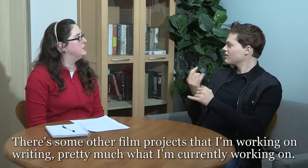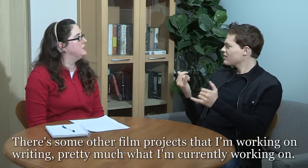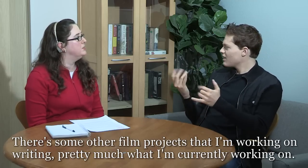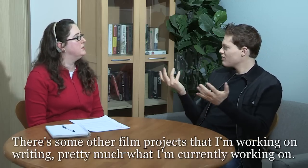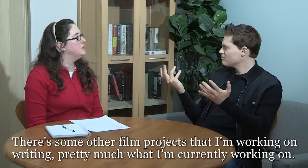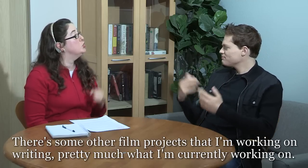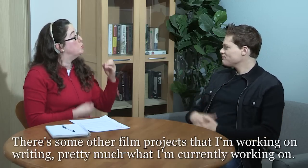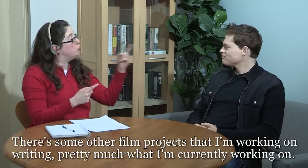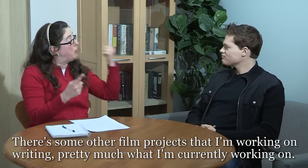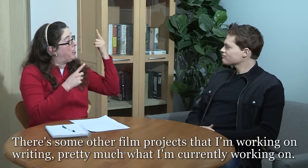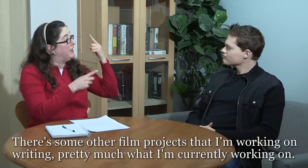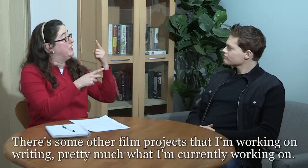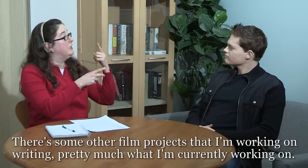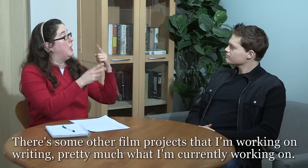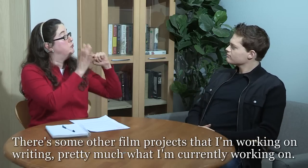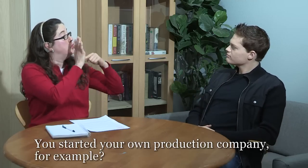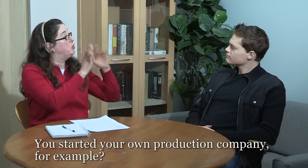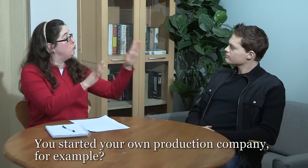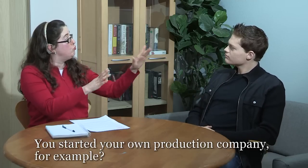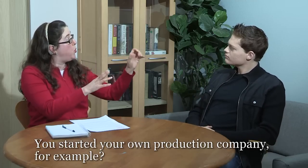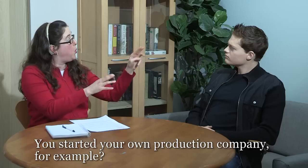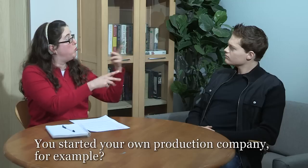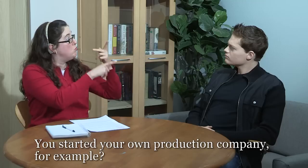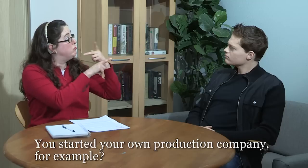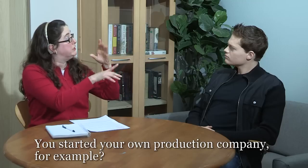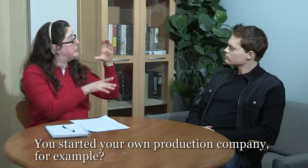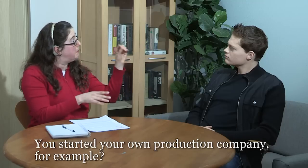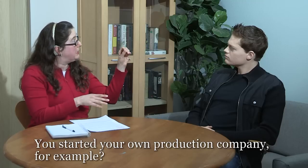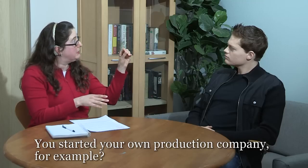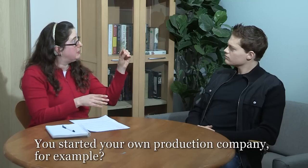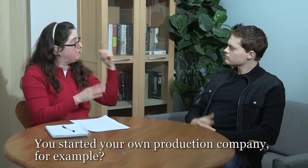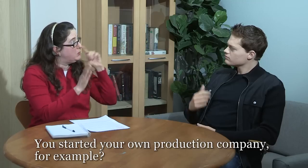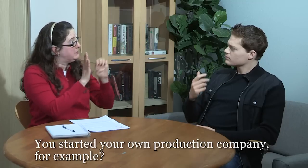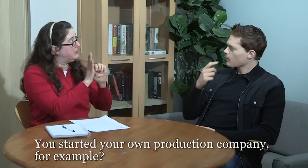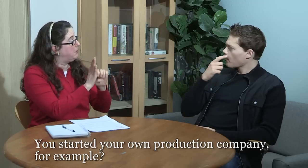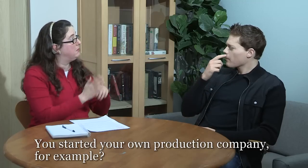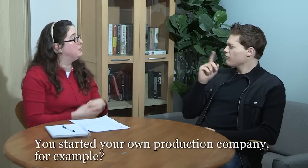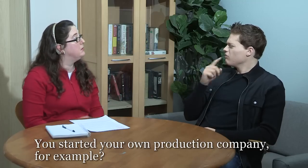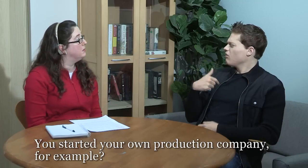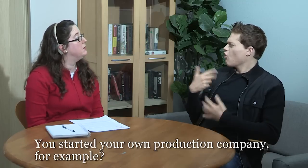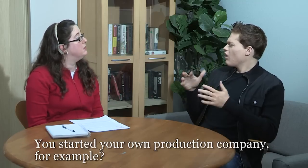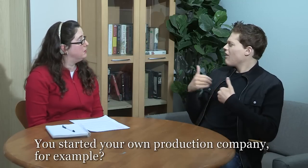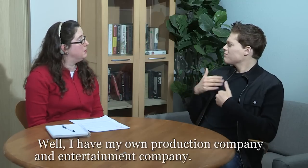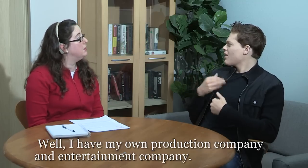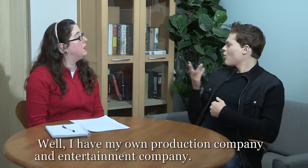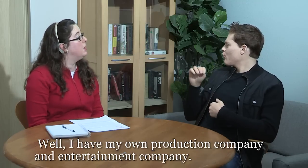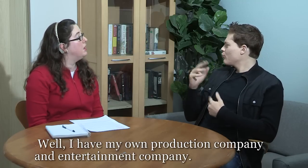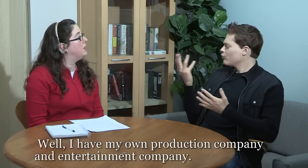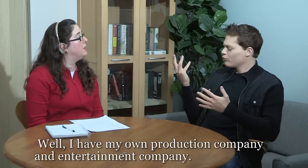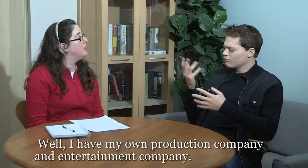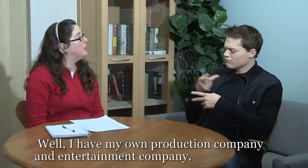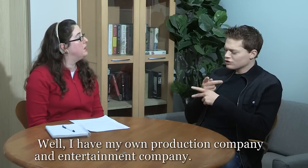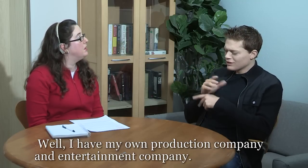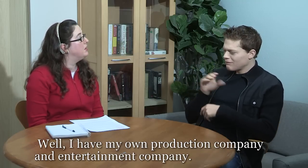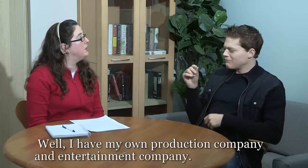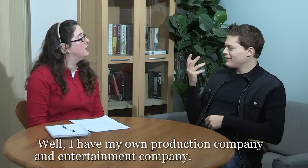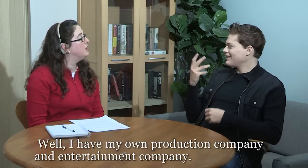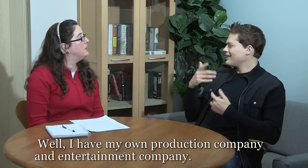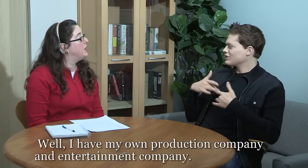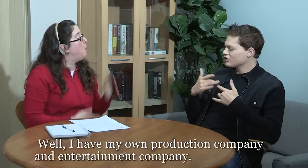what I'm doing currently. So are you thinking of starting your own production company, for example? Well, I already have my own production company